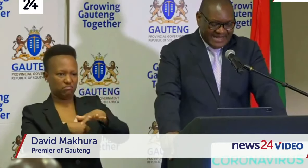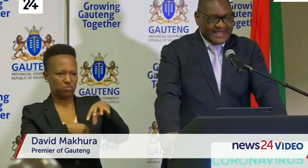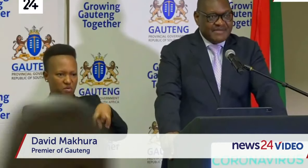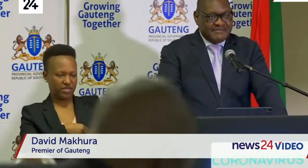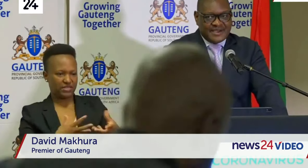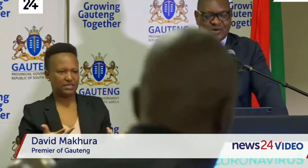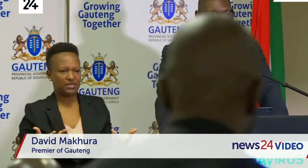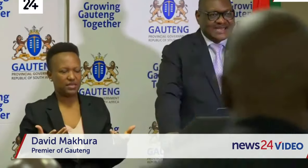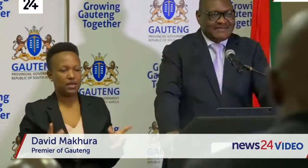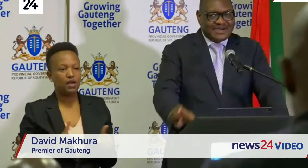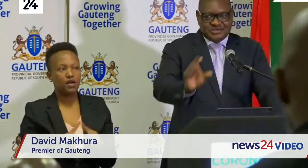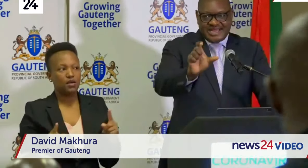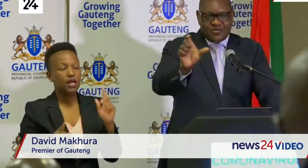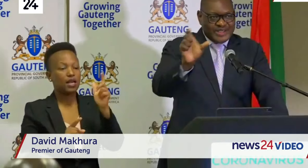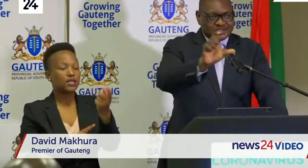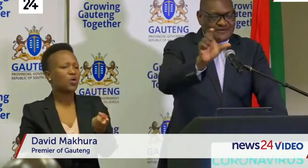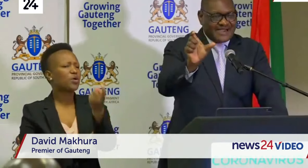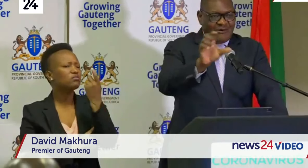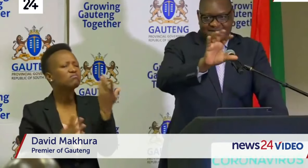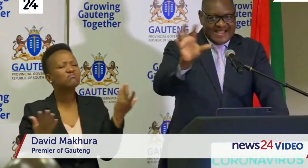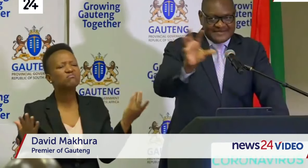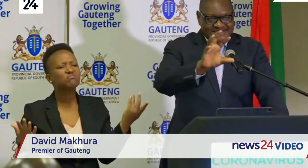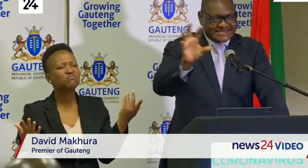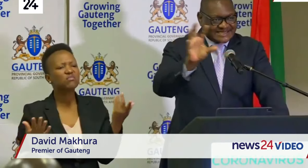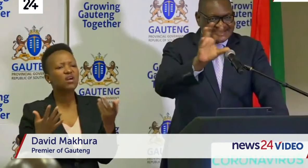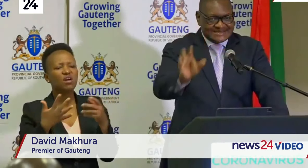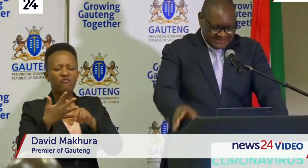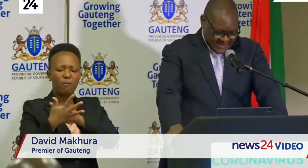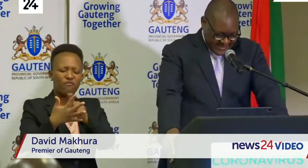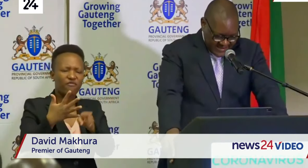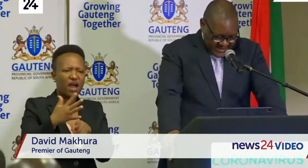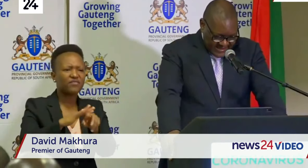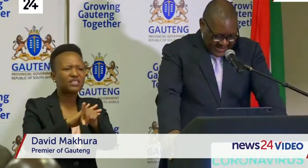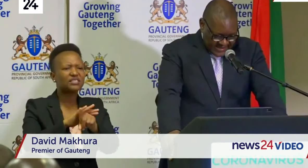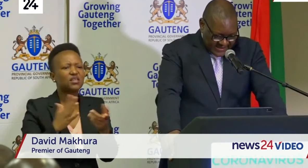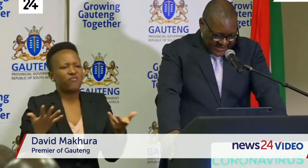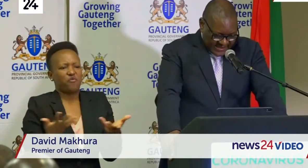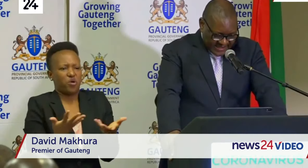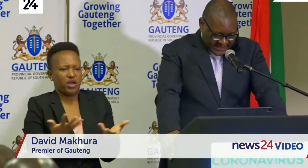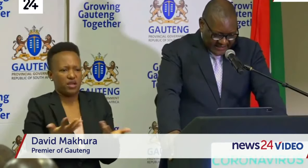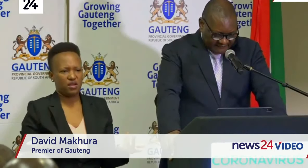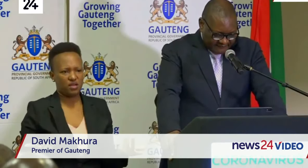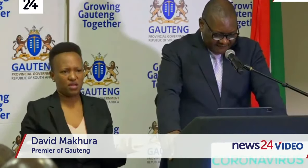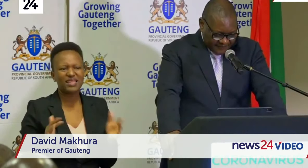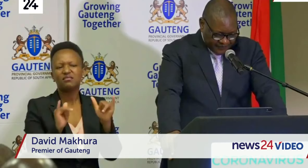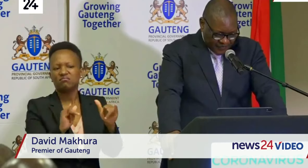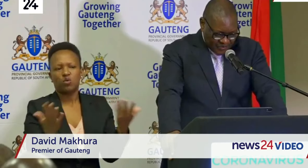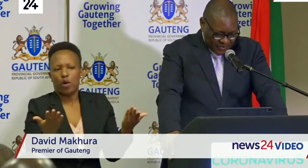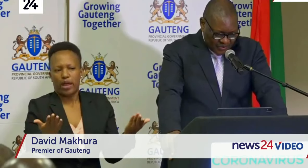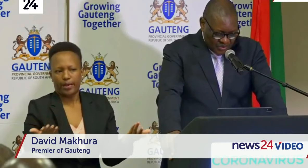but there may be a question about in which of our five districts they live.